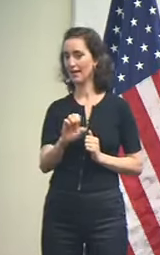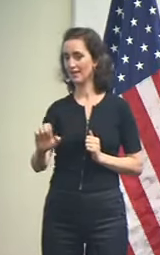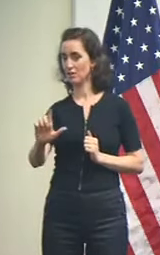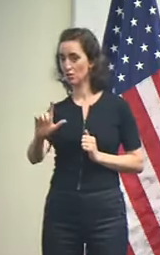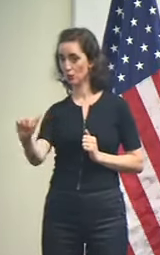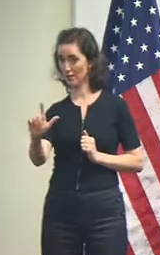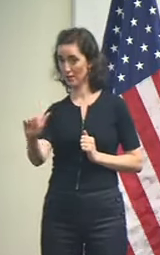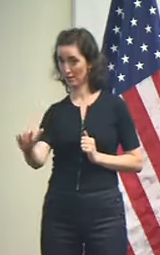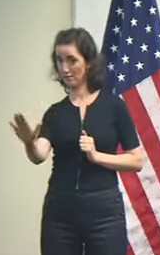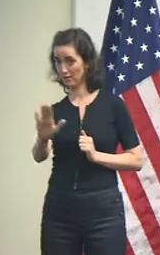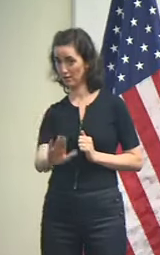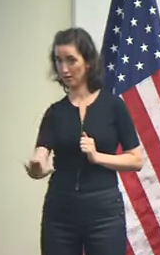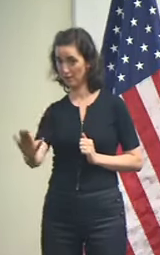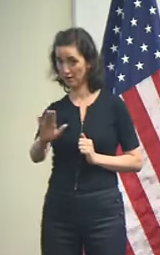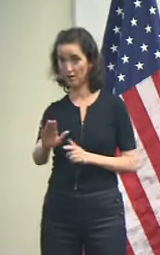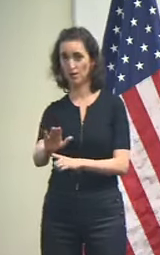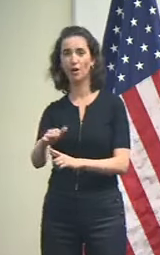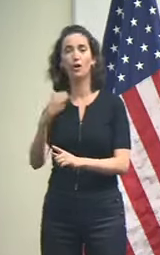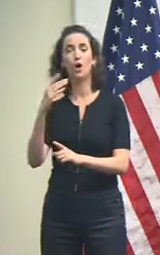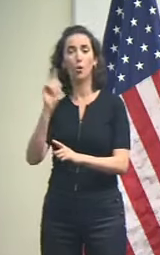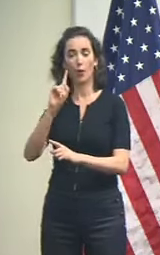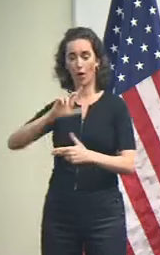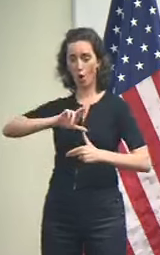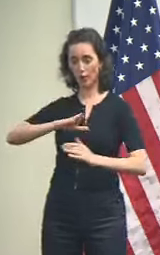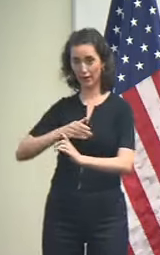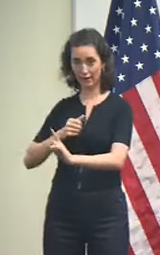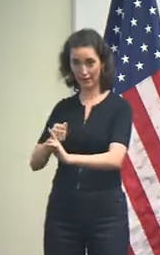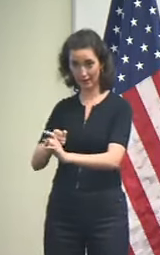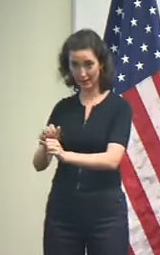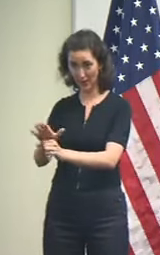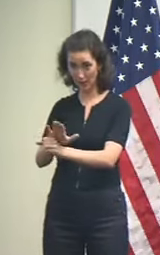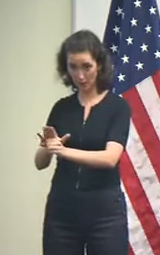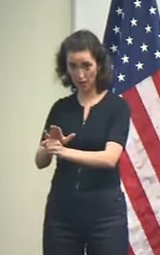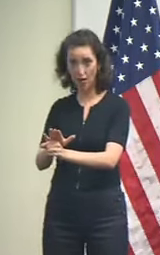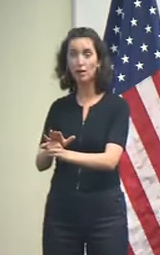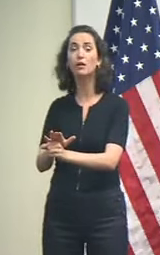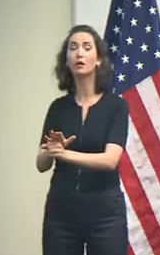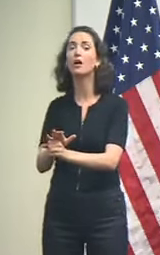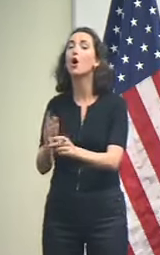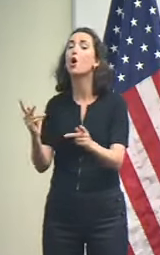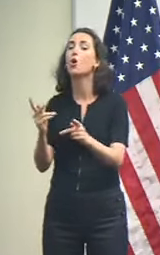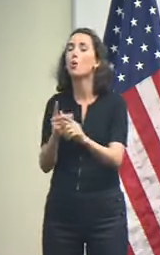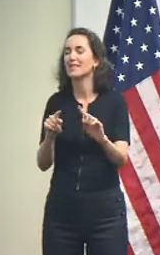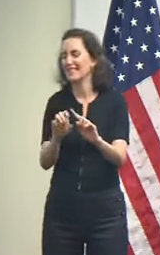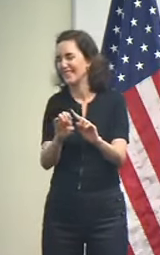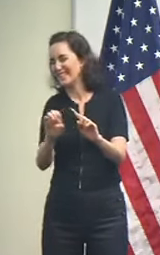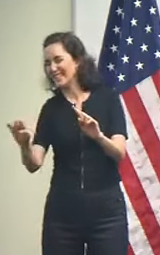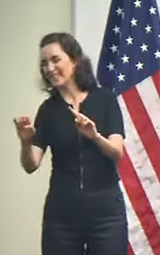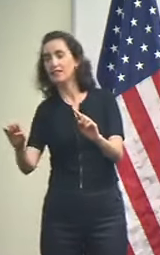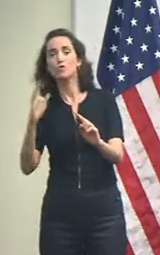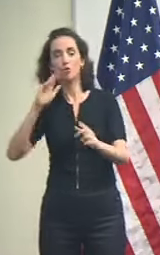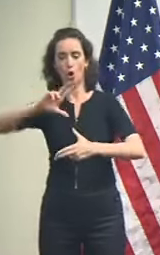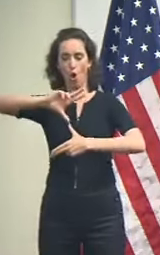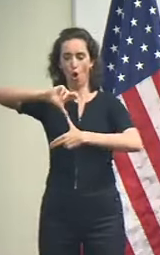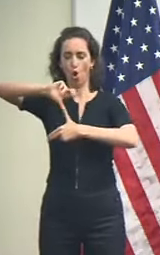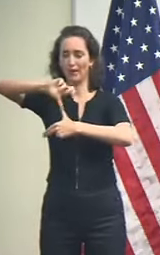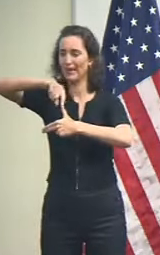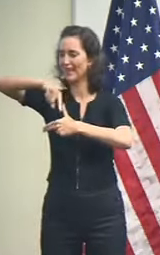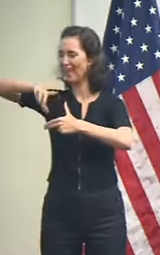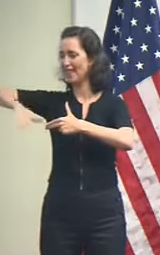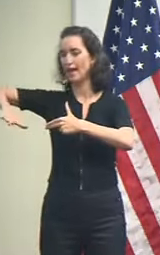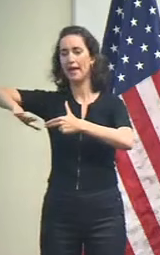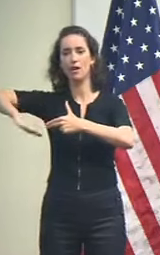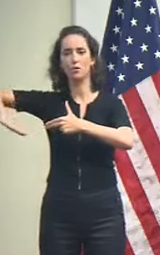the track of the storm, and particularly out to on the east side of the storm track, should